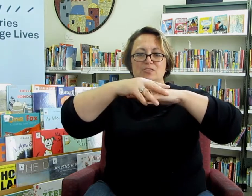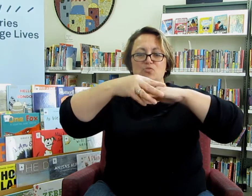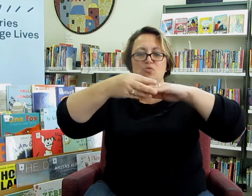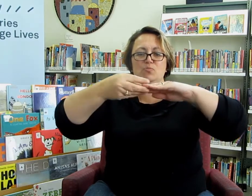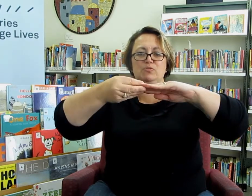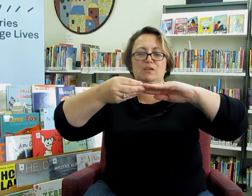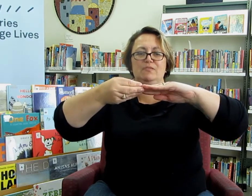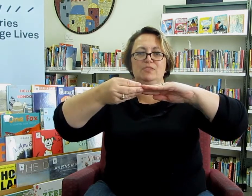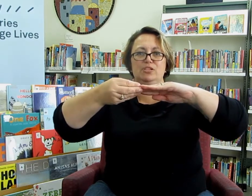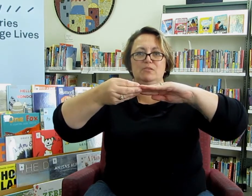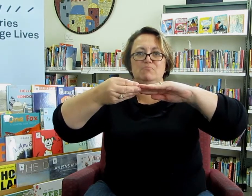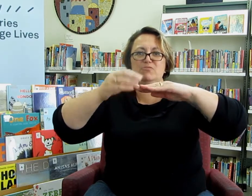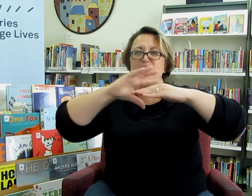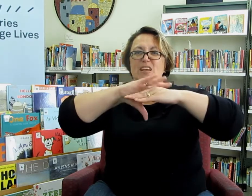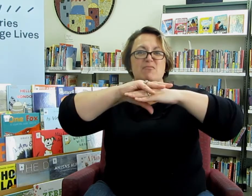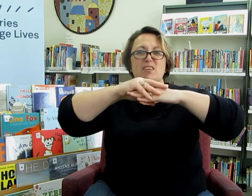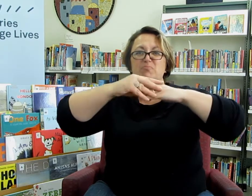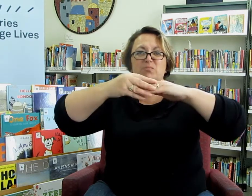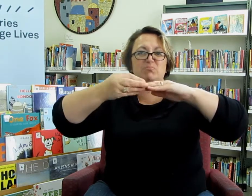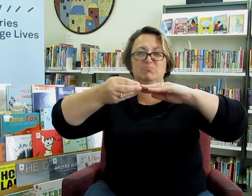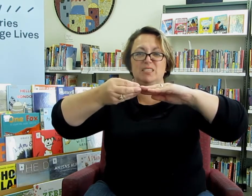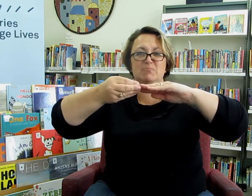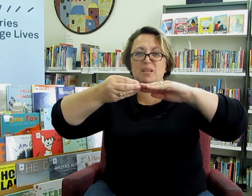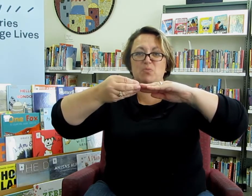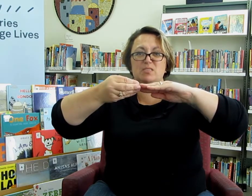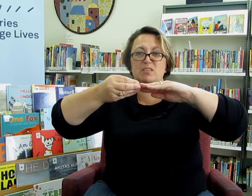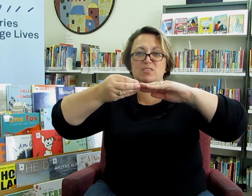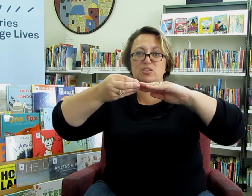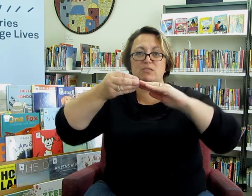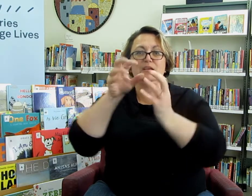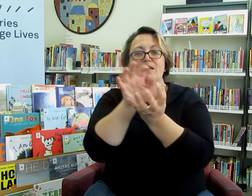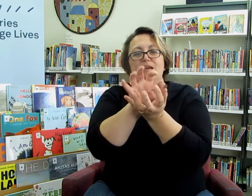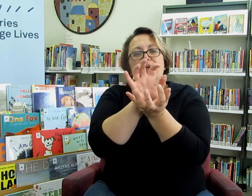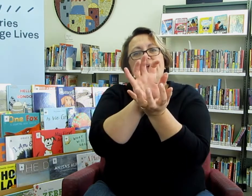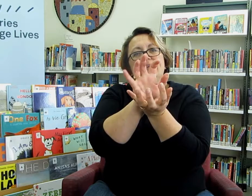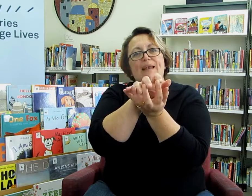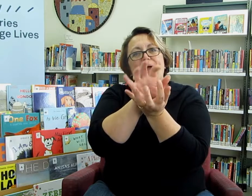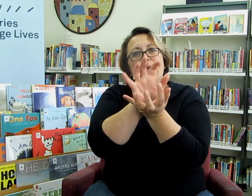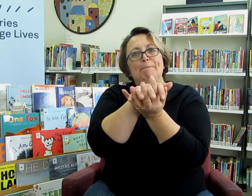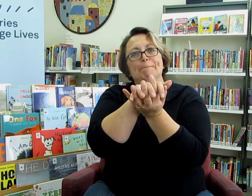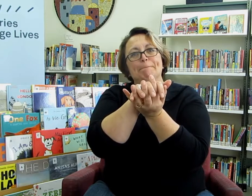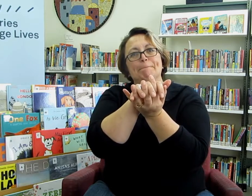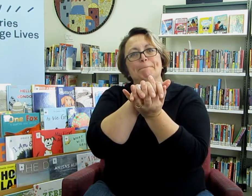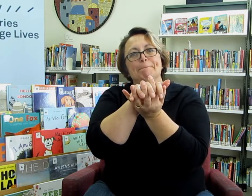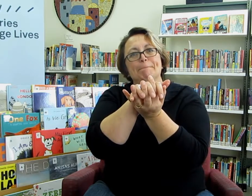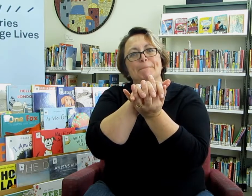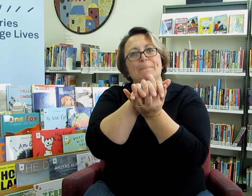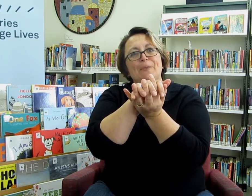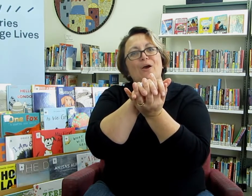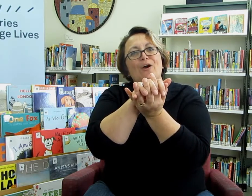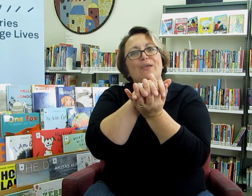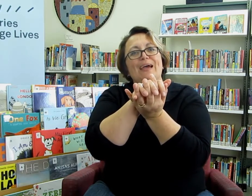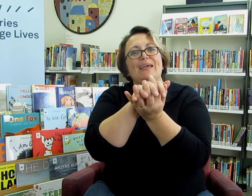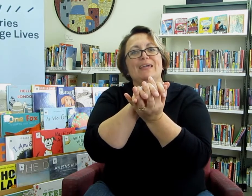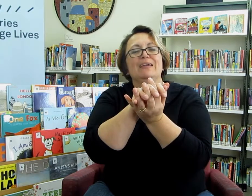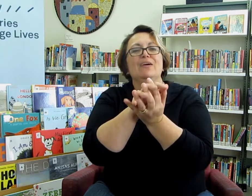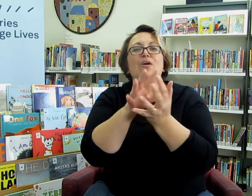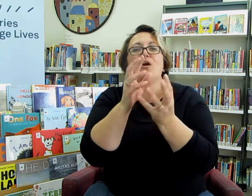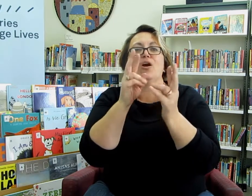a normal sign for shell generic doesn't matter what side of shell and clam okay I